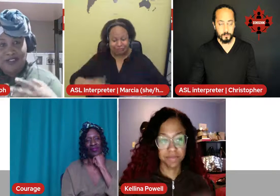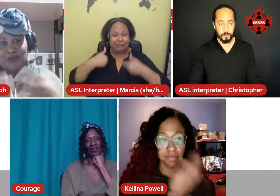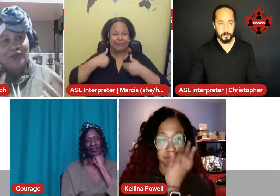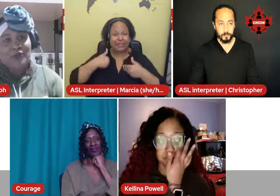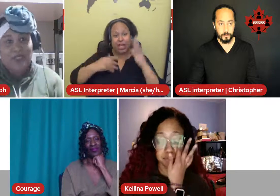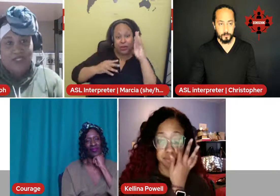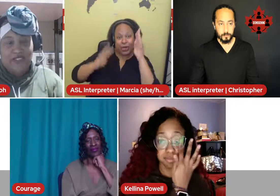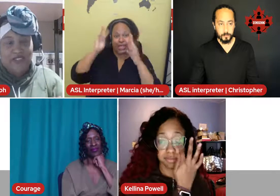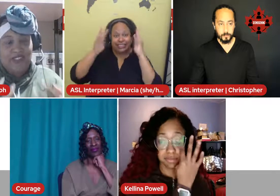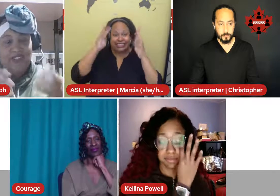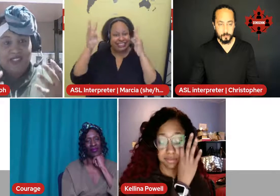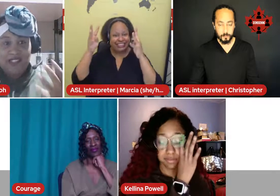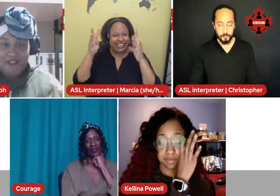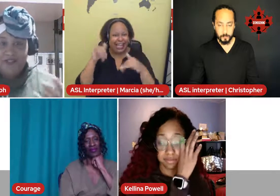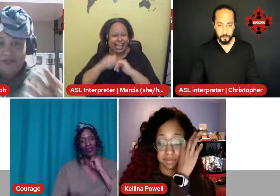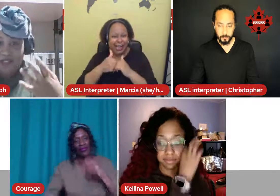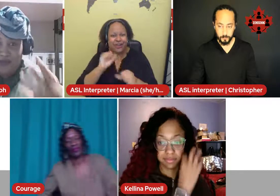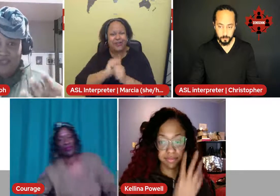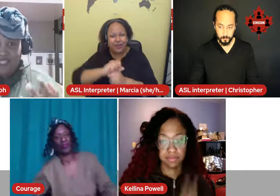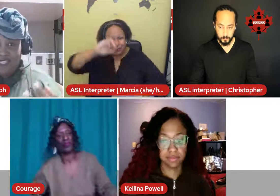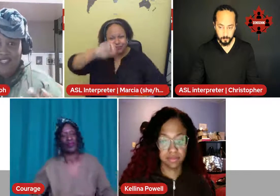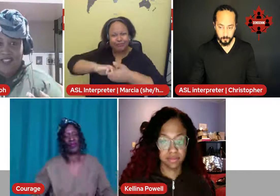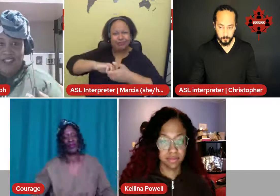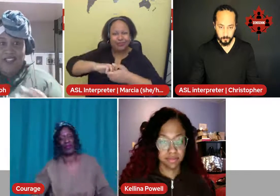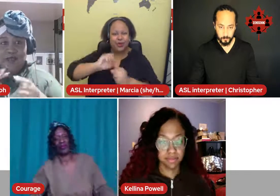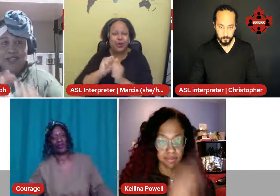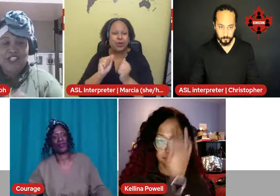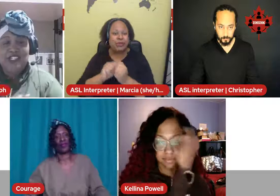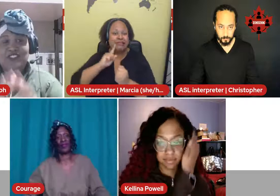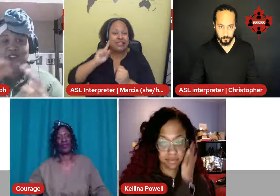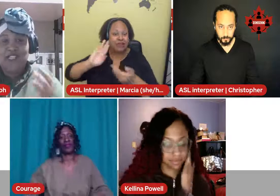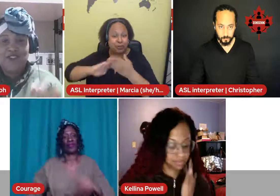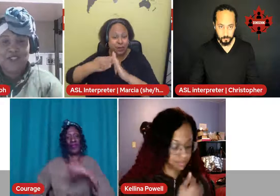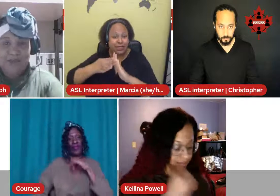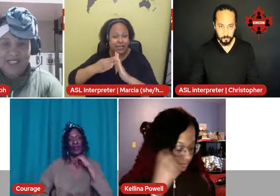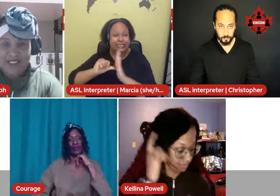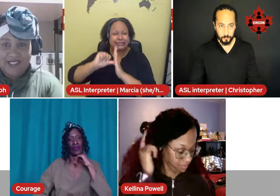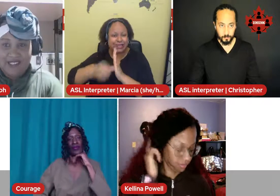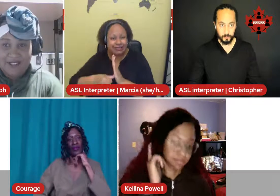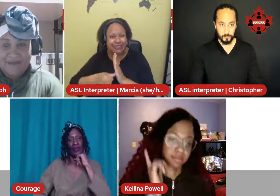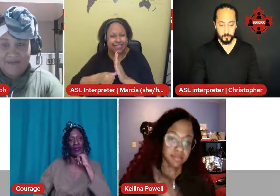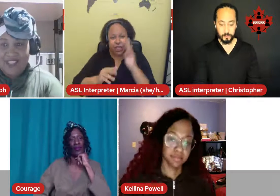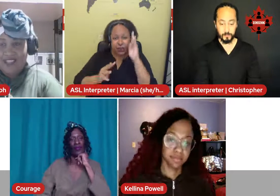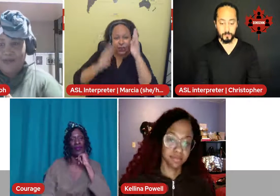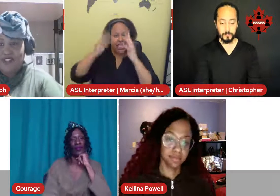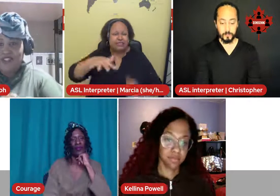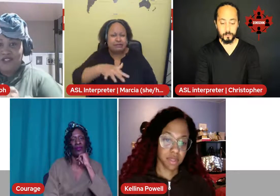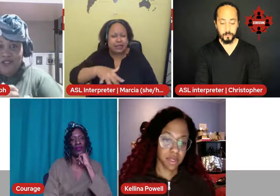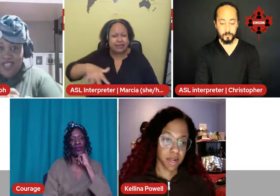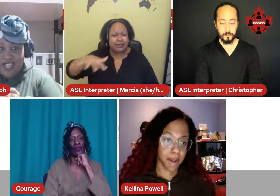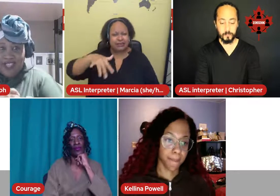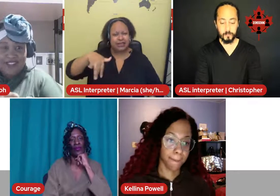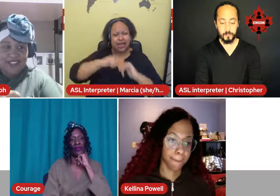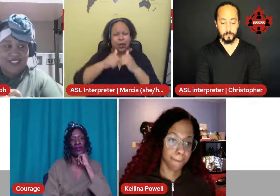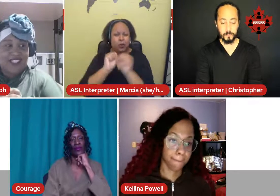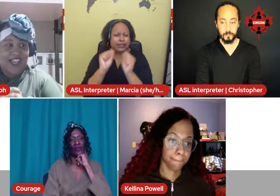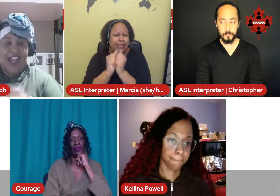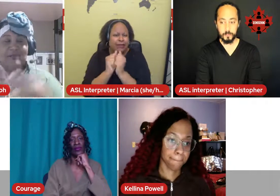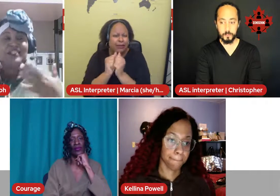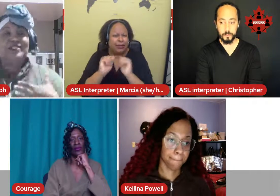to work with the deaf community, especially in creative spaces. But to do that, I'm going to